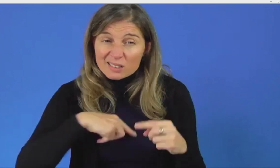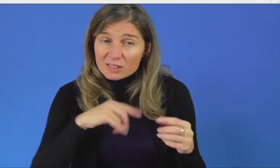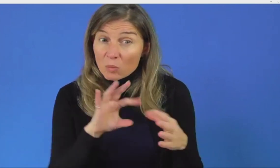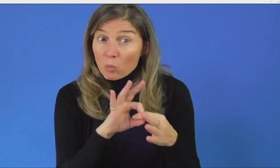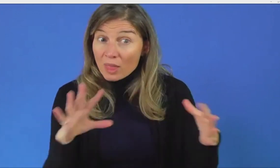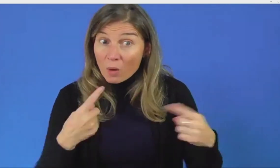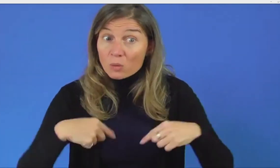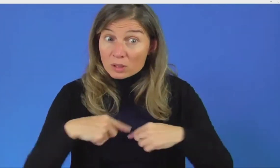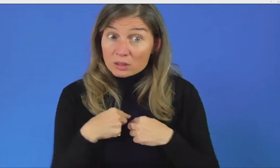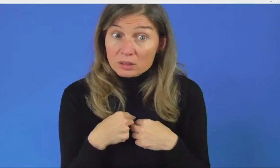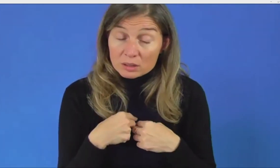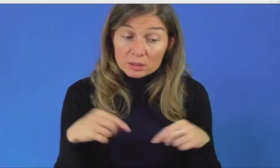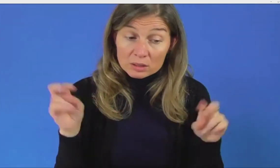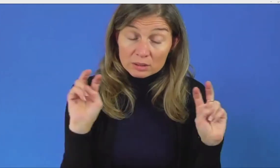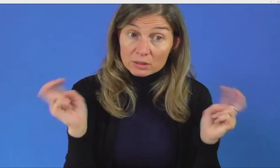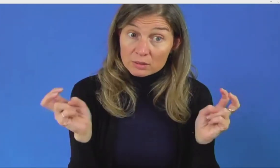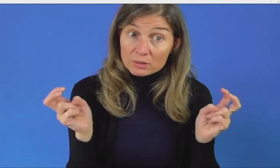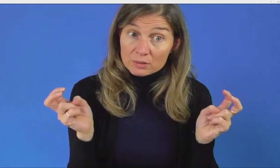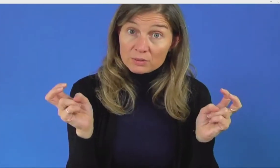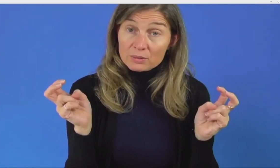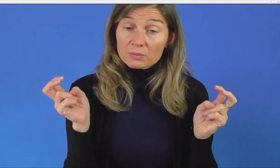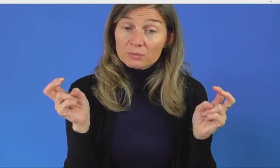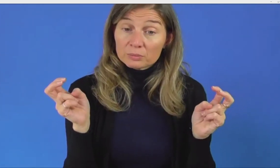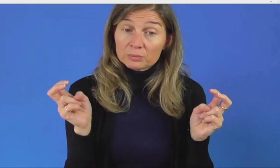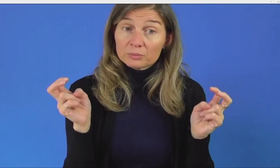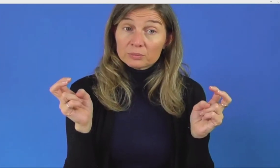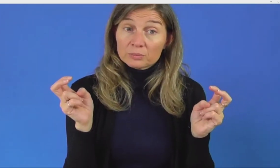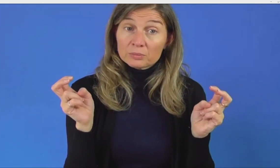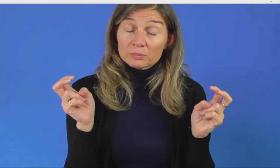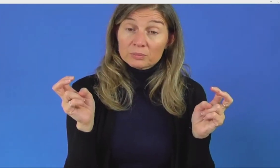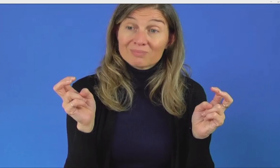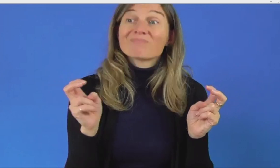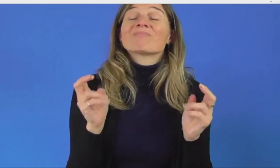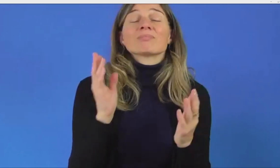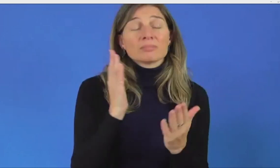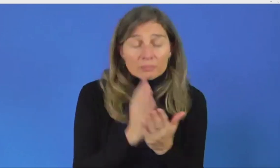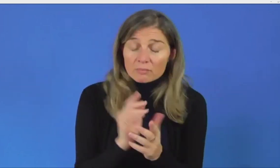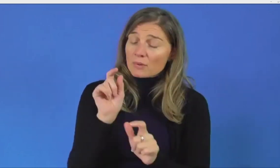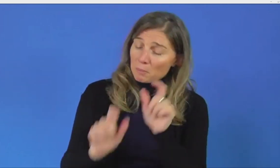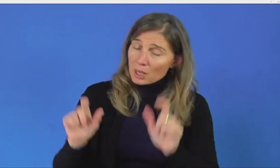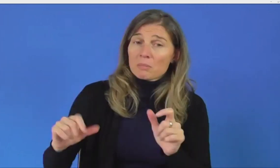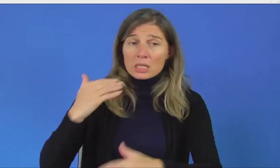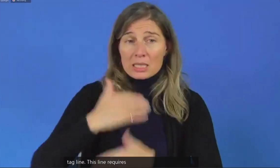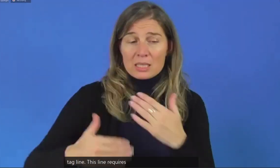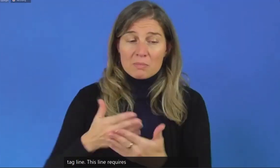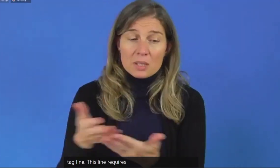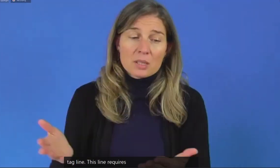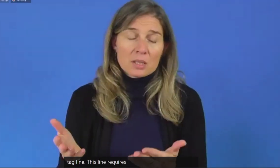the person with disabilities, they are included in planning,